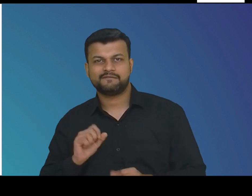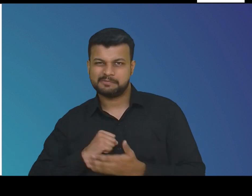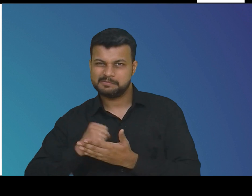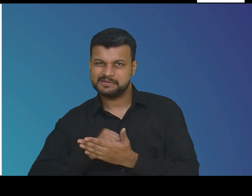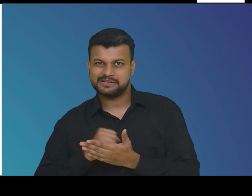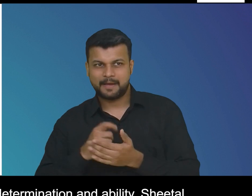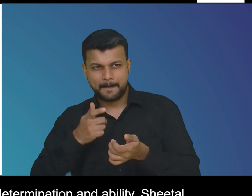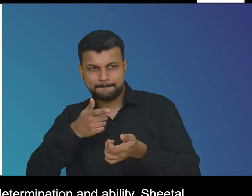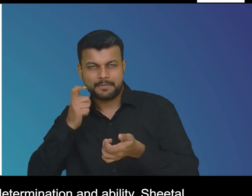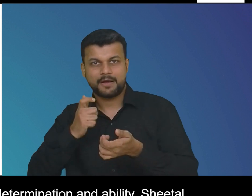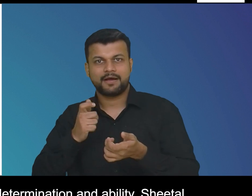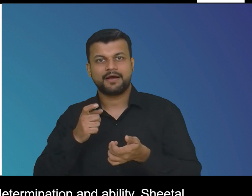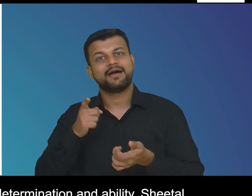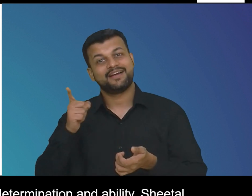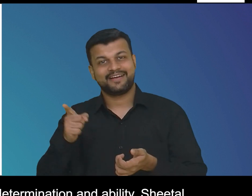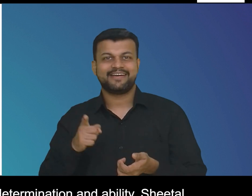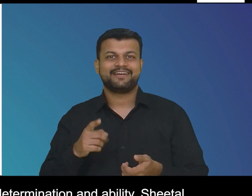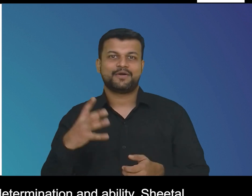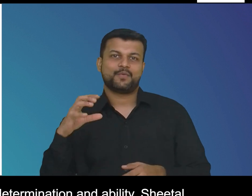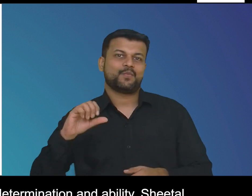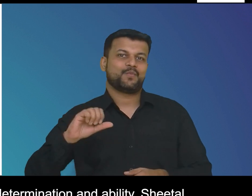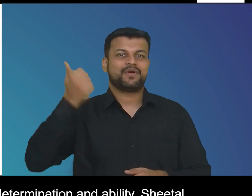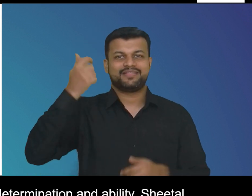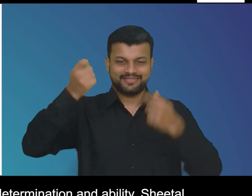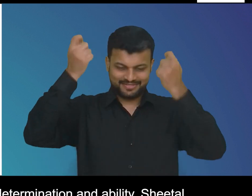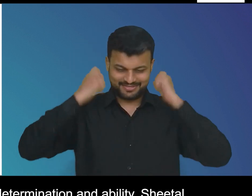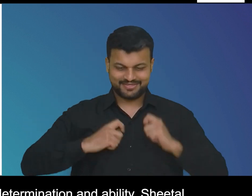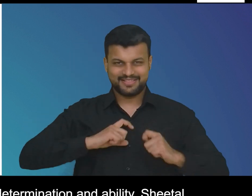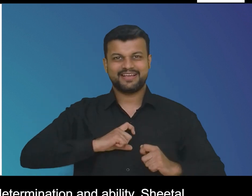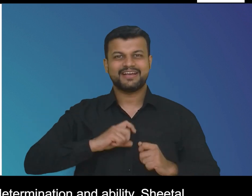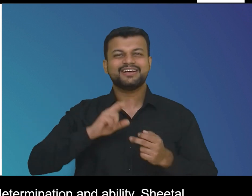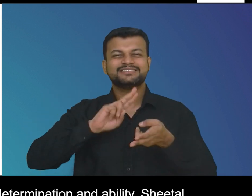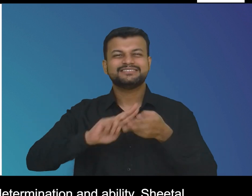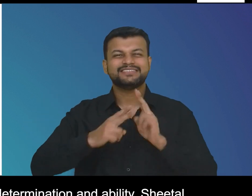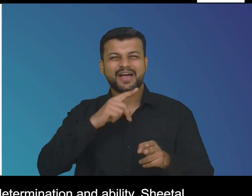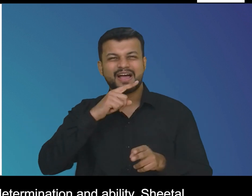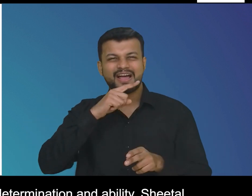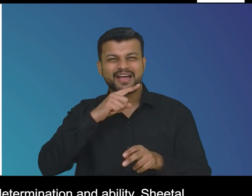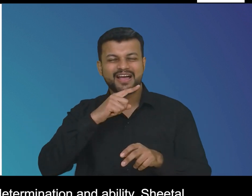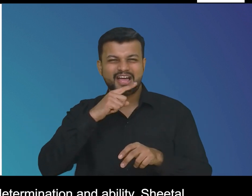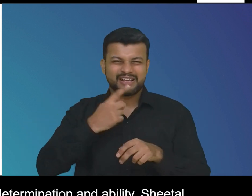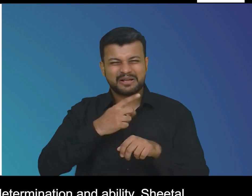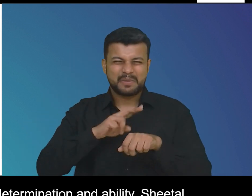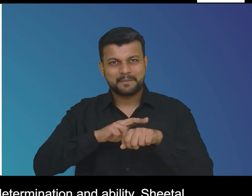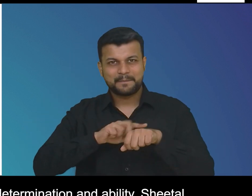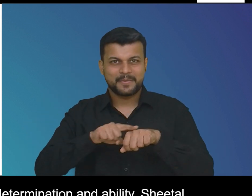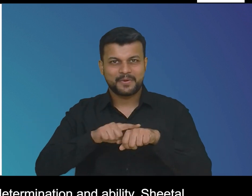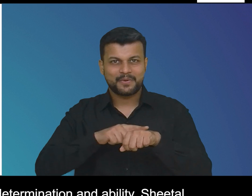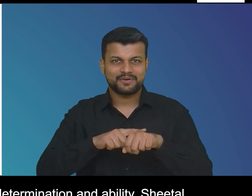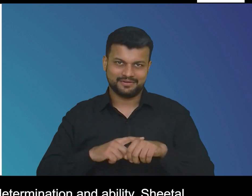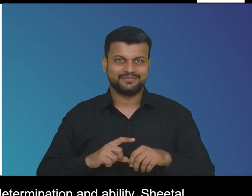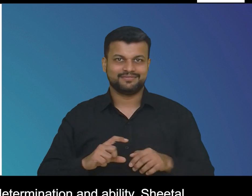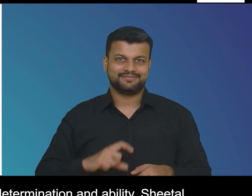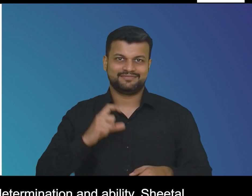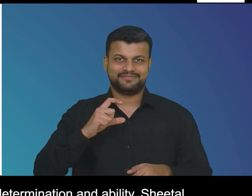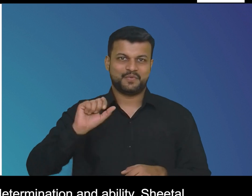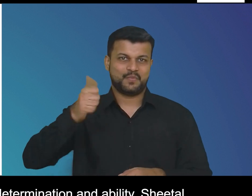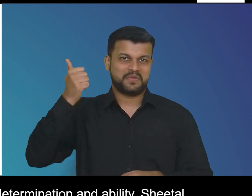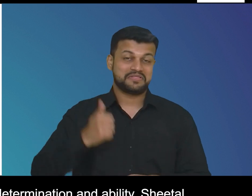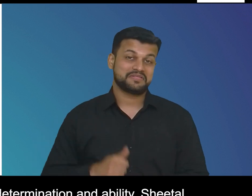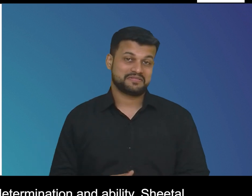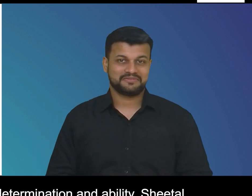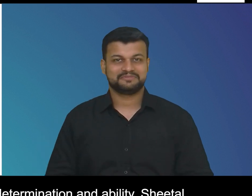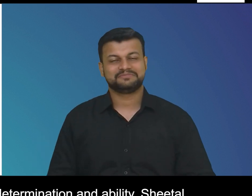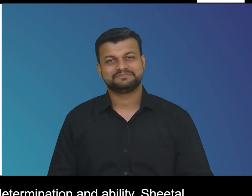adapting her skills to match her determination and ability sheetal triumphed with a bronze medal this year